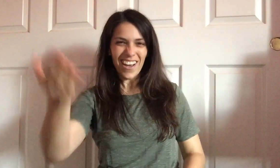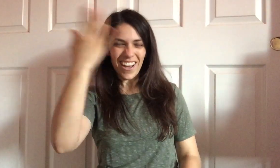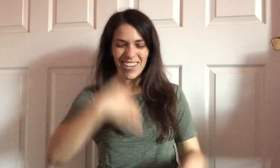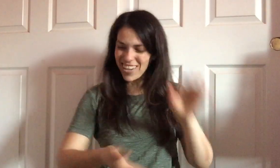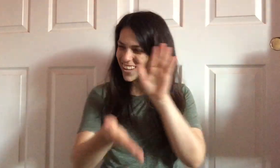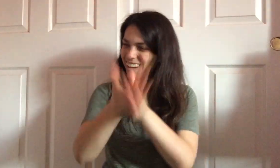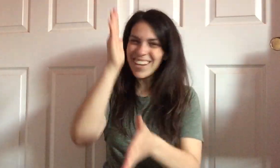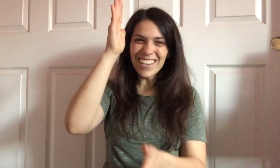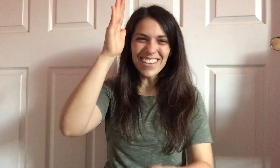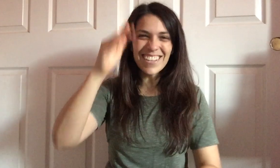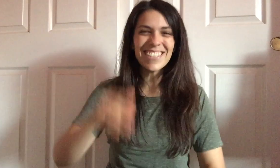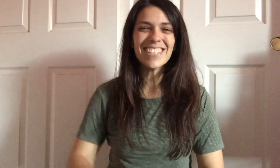White for all the rap.